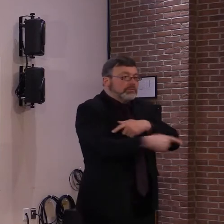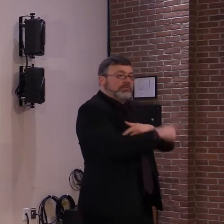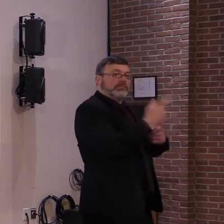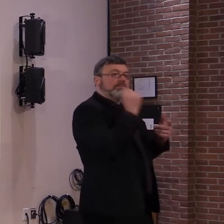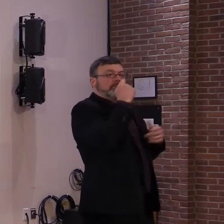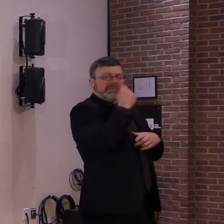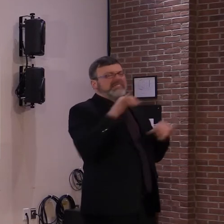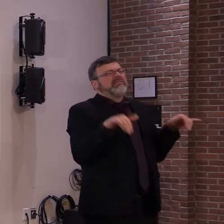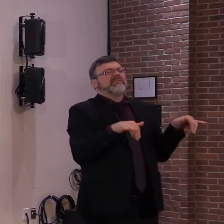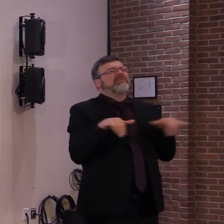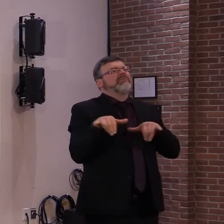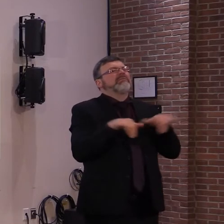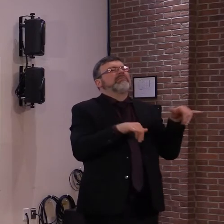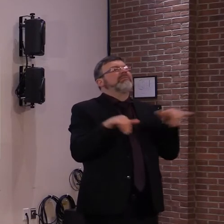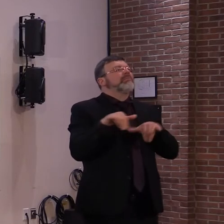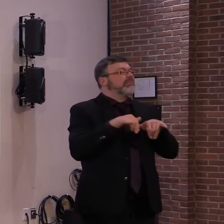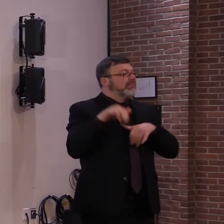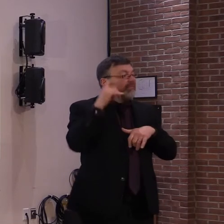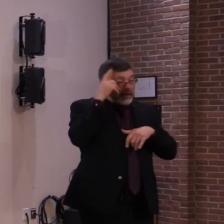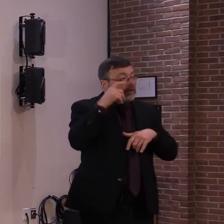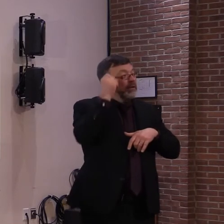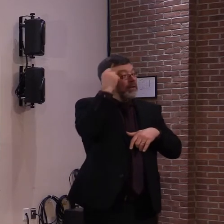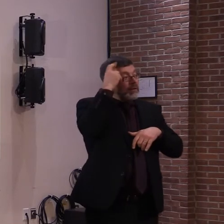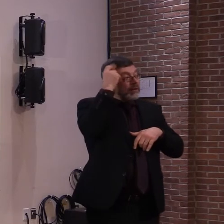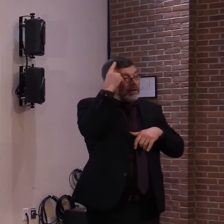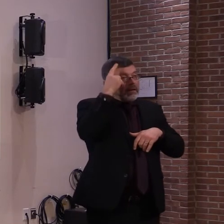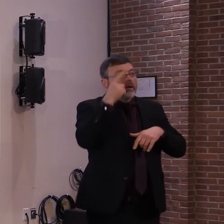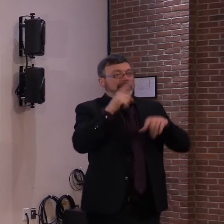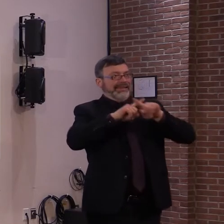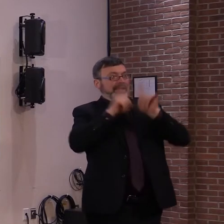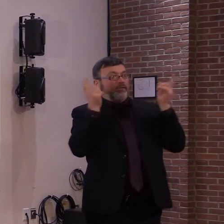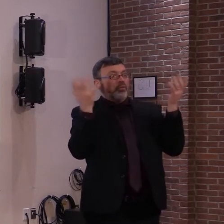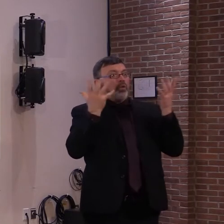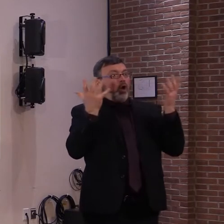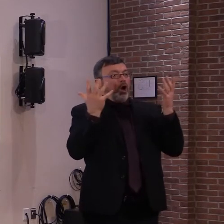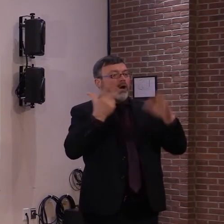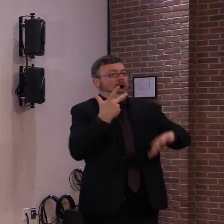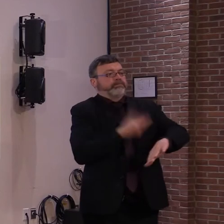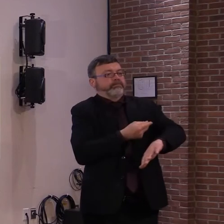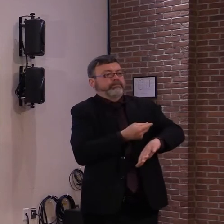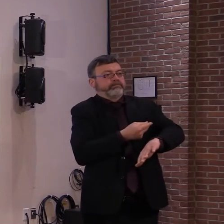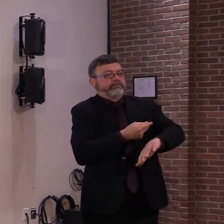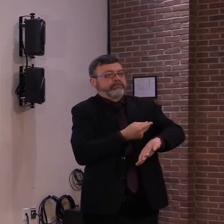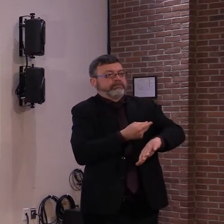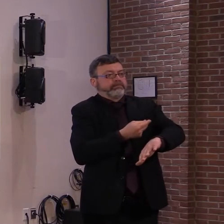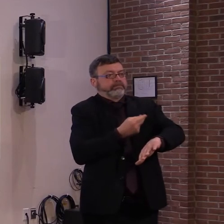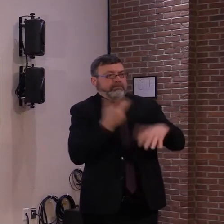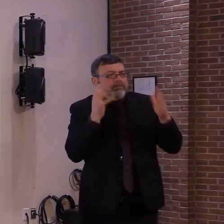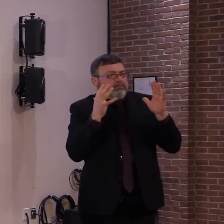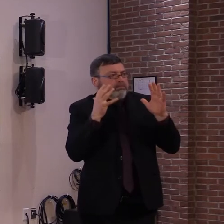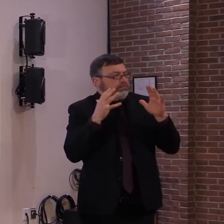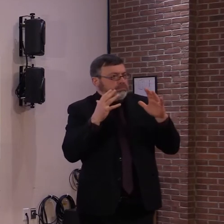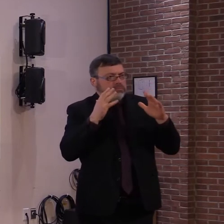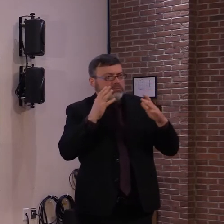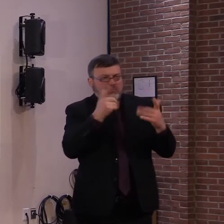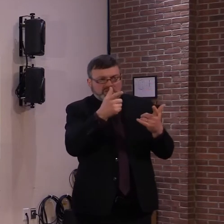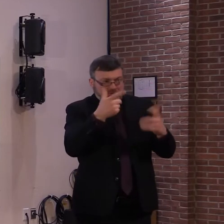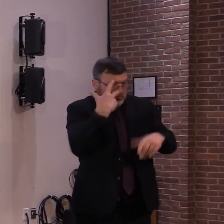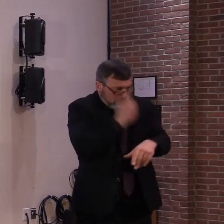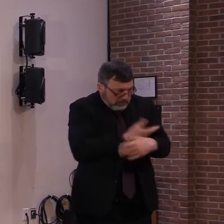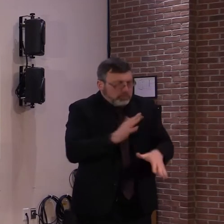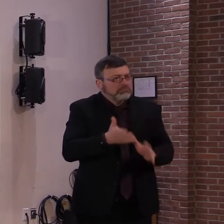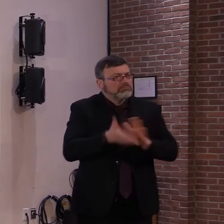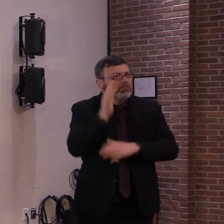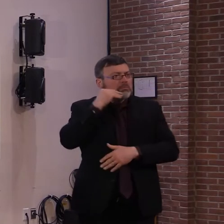observes you for 15 minutes or more, uh, before you leave. So, um, it won't be in the district offices. We are,